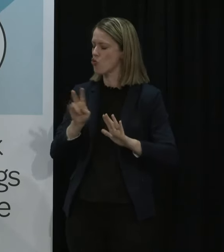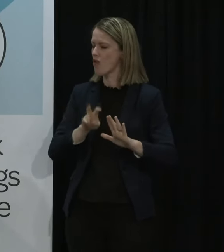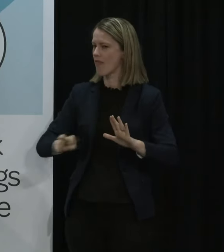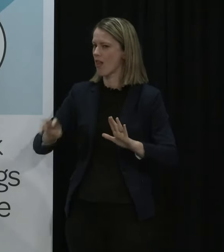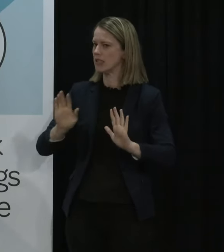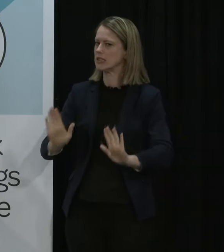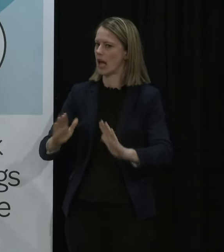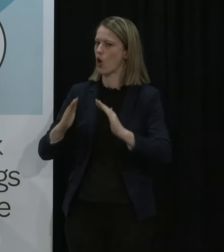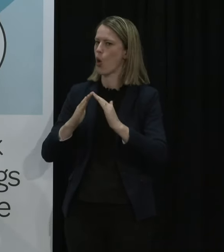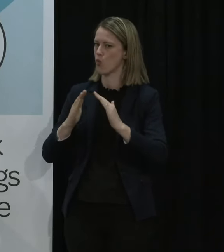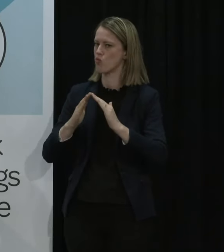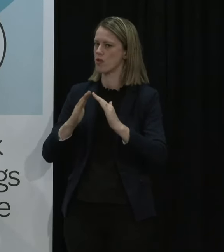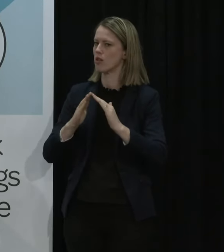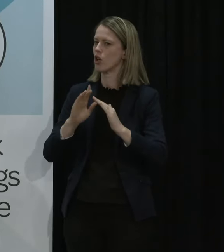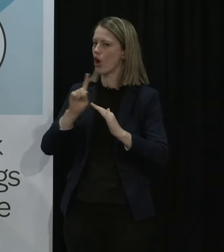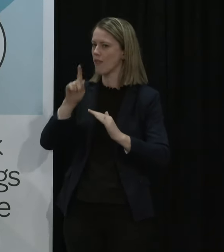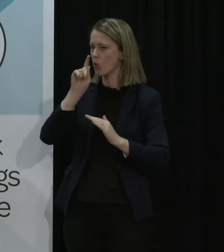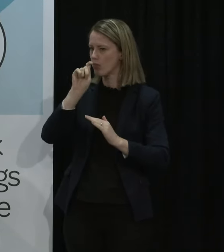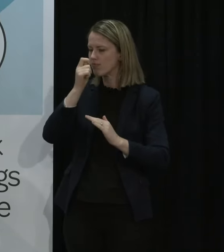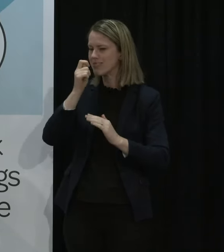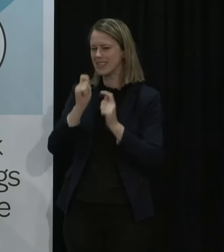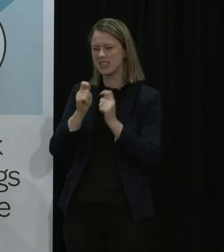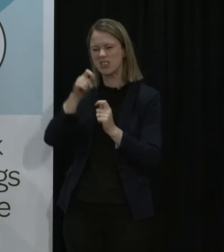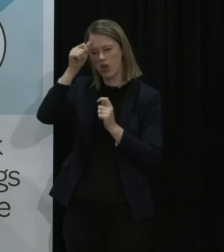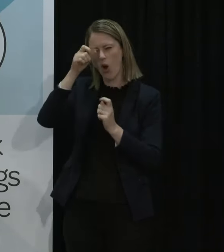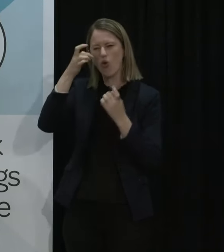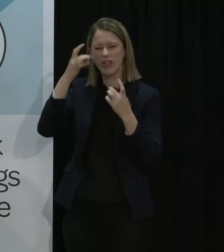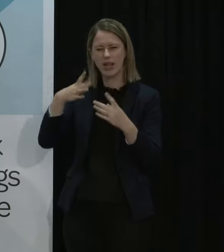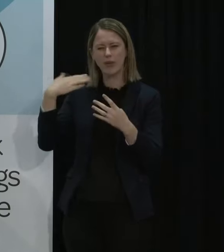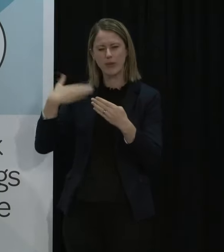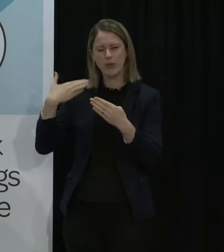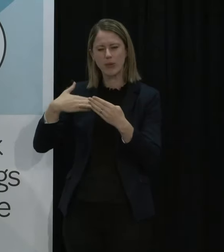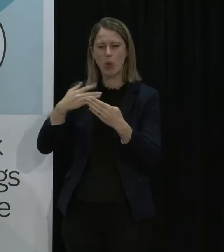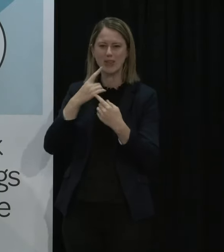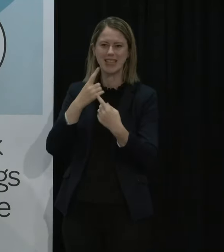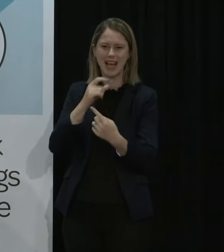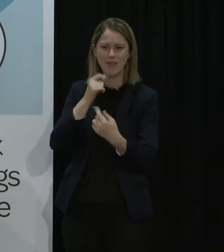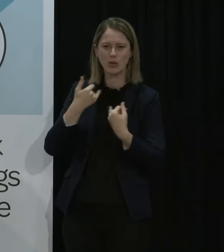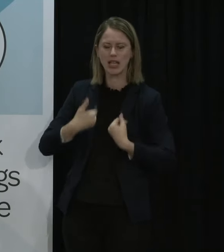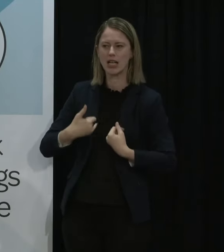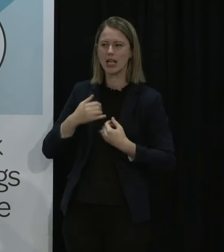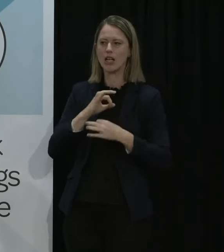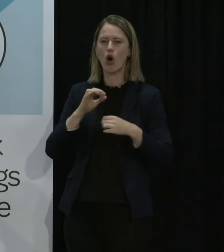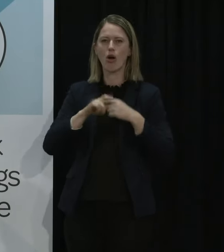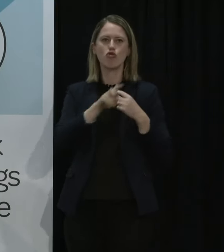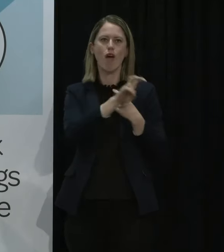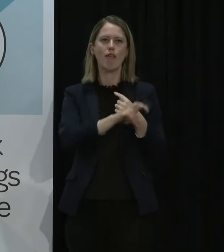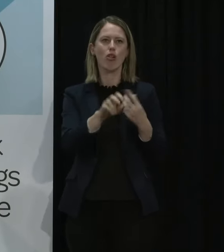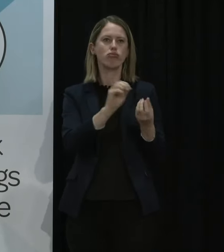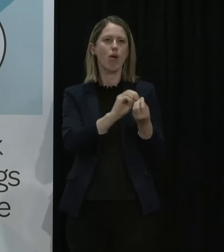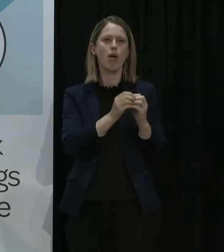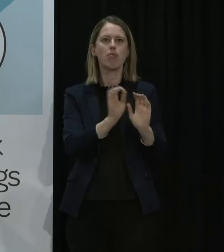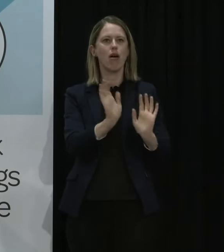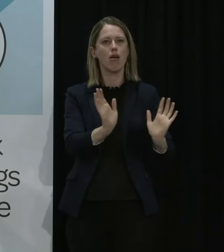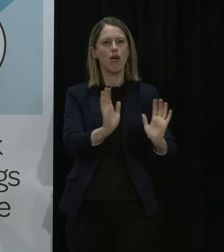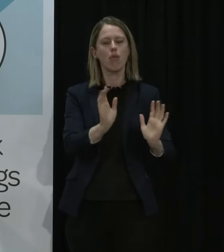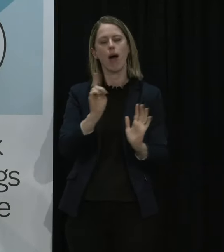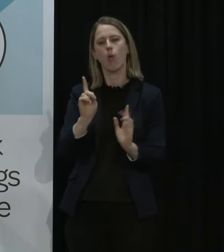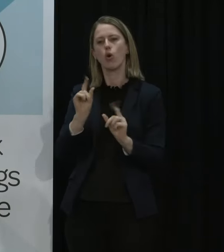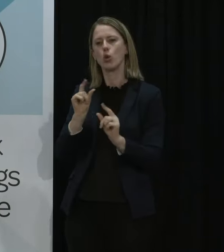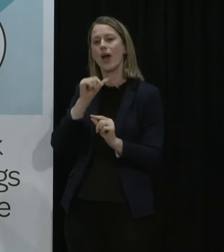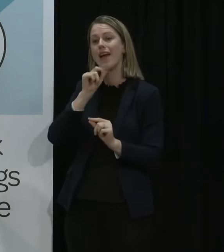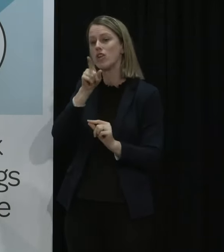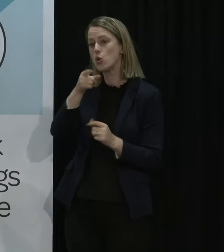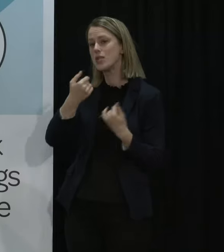fact that they stay home and get a test and do all the things we've done right through this pandemic It's not about travel per se it's about what people